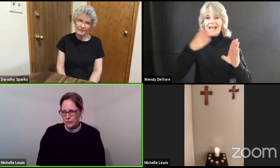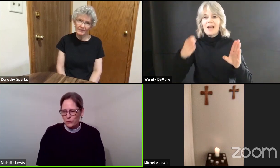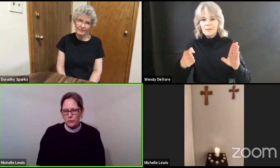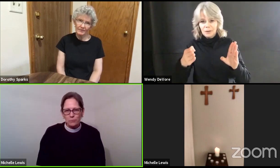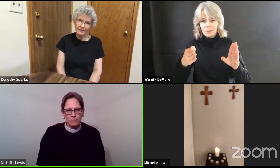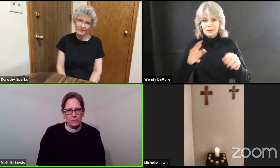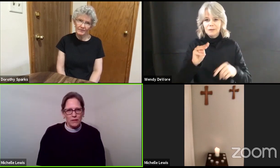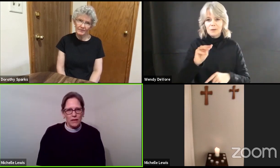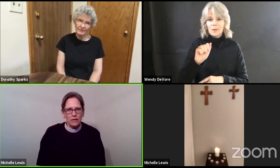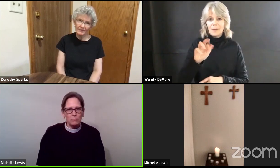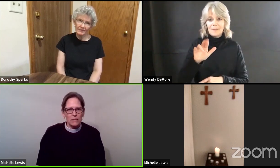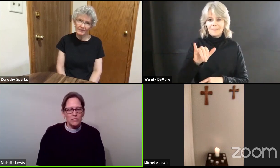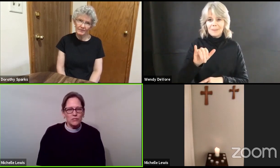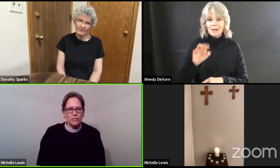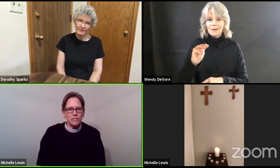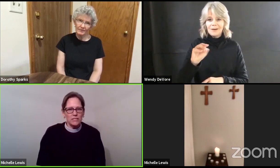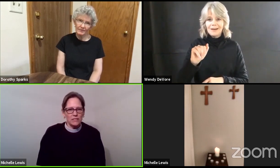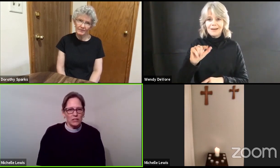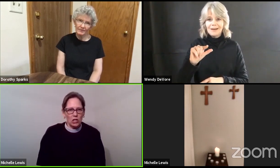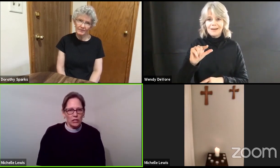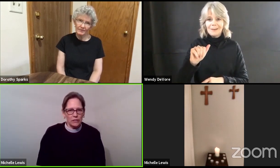tomb and meets Jesus in the garden.